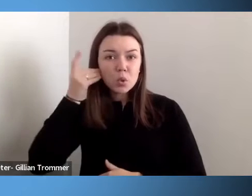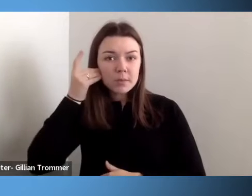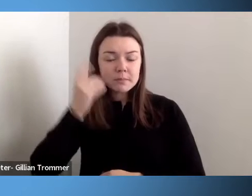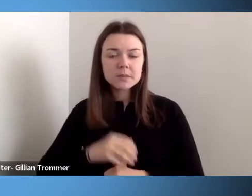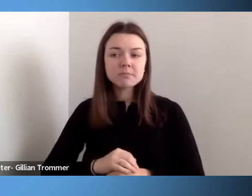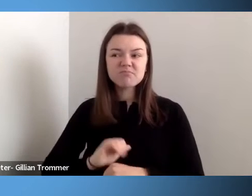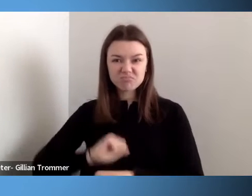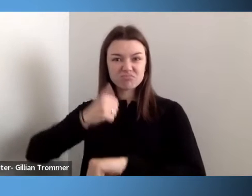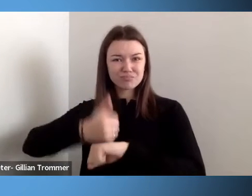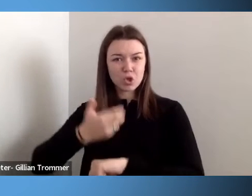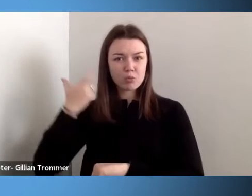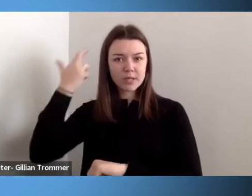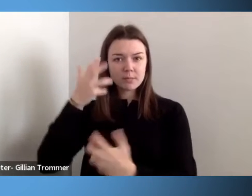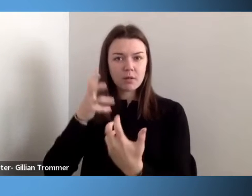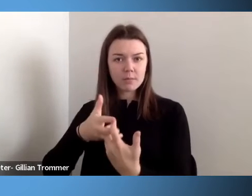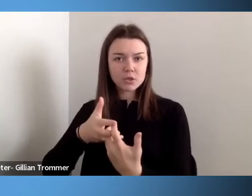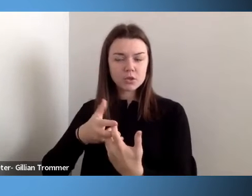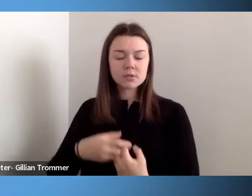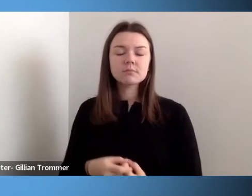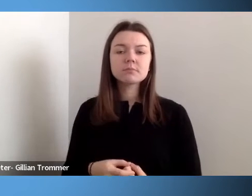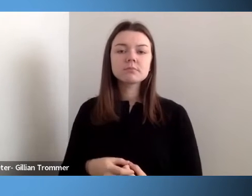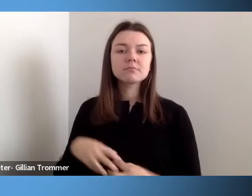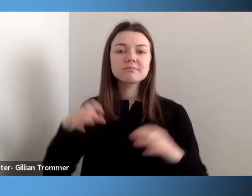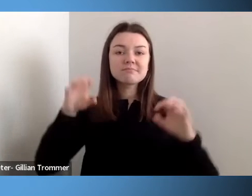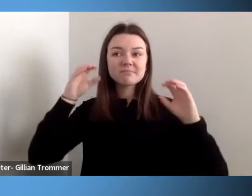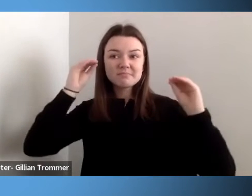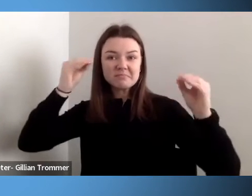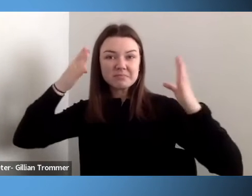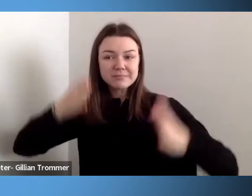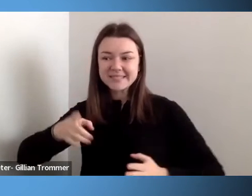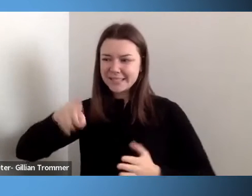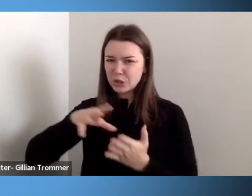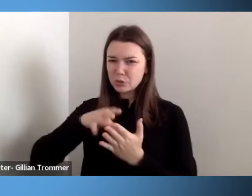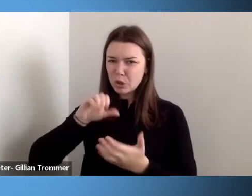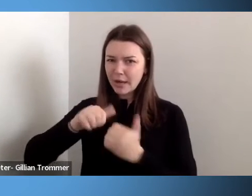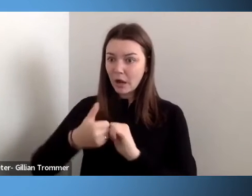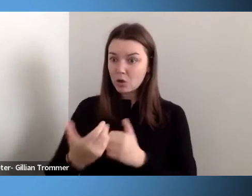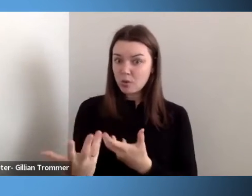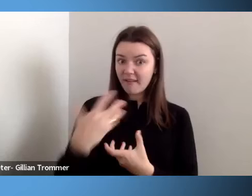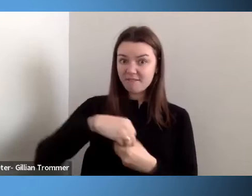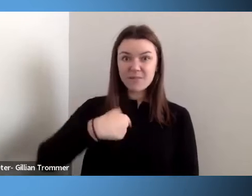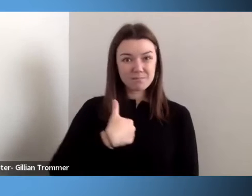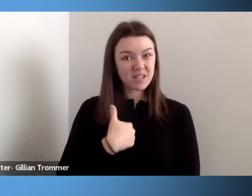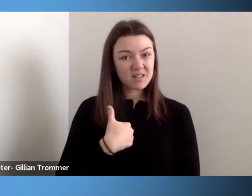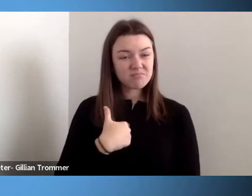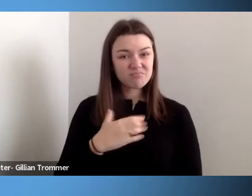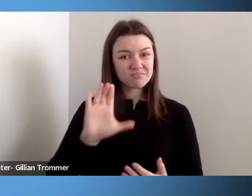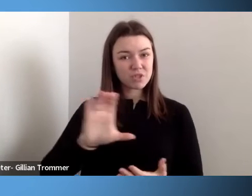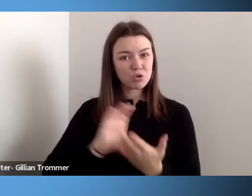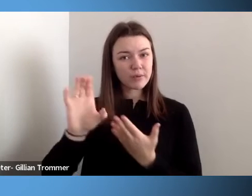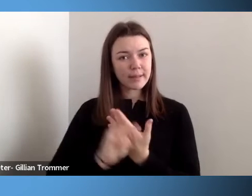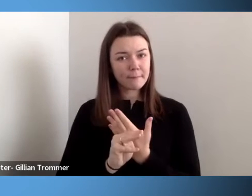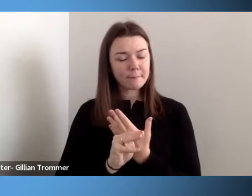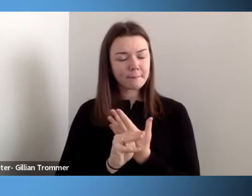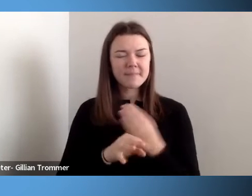faculty members learn how to incorporate me into the curriculum, rather than leaving me on